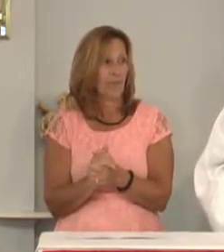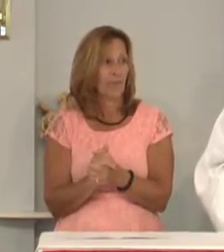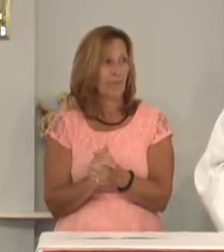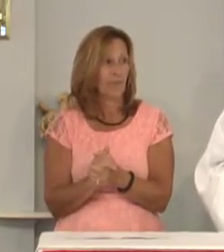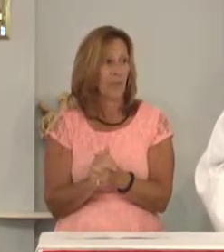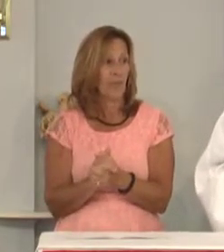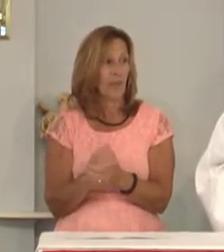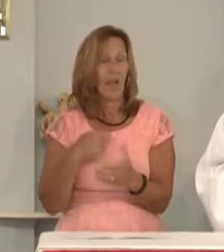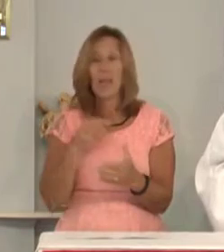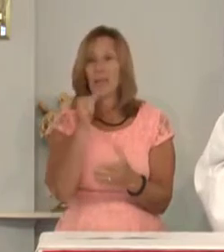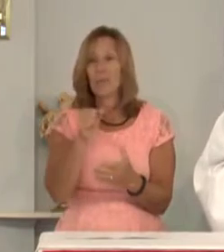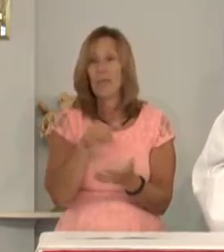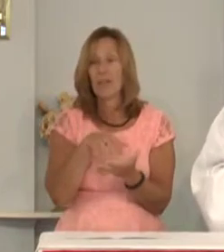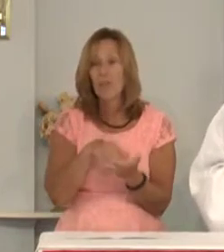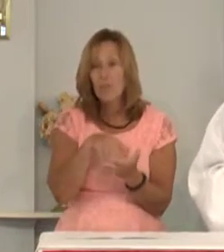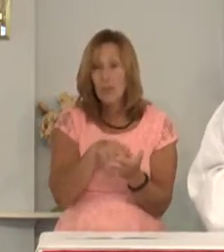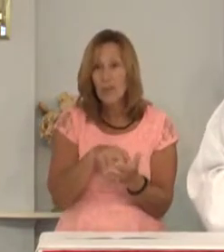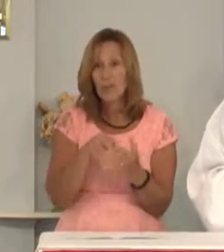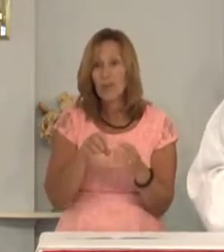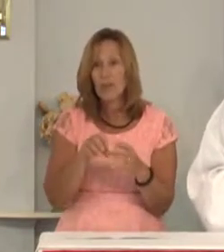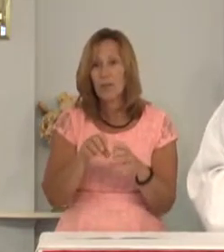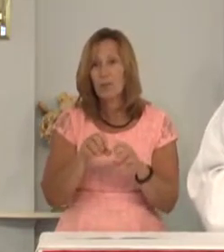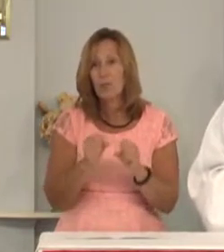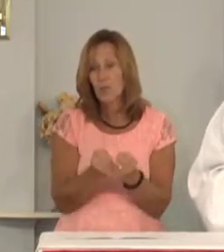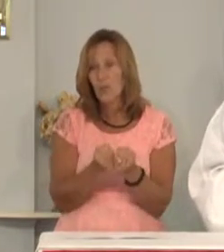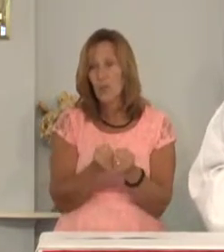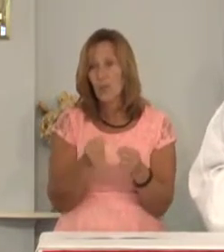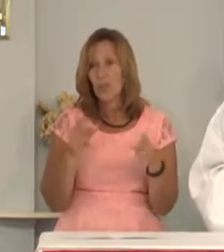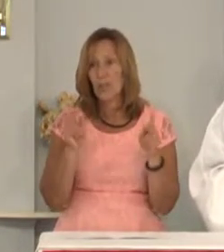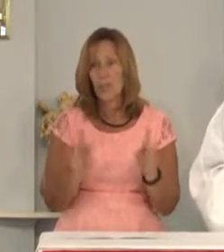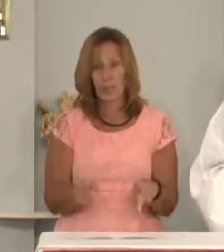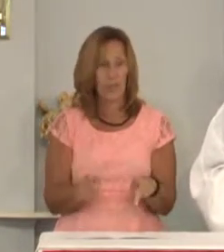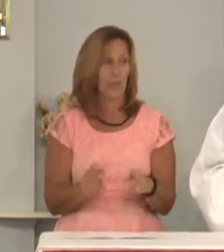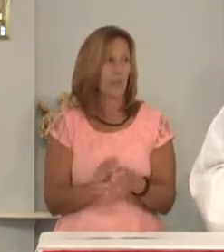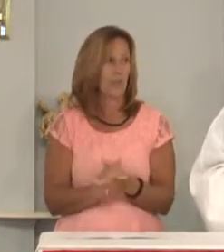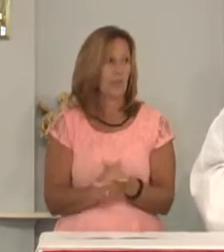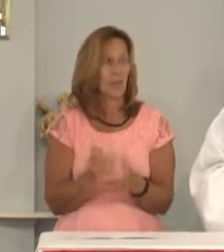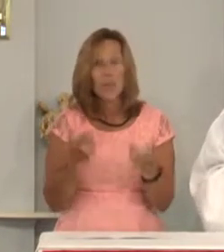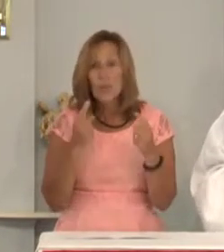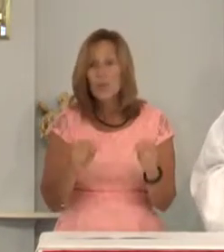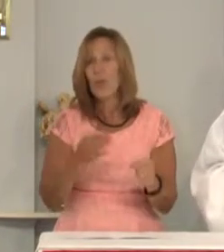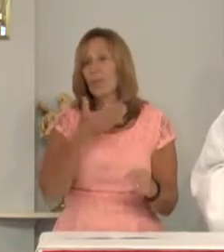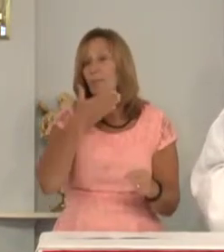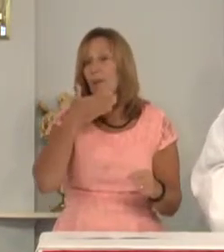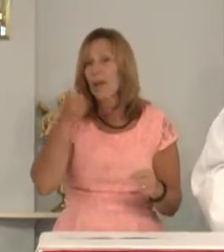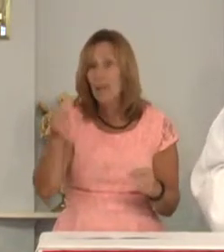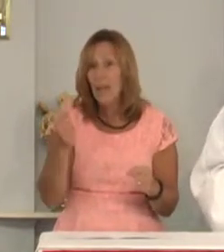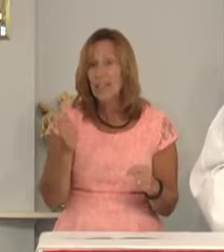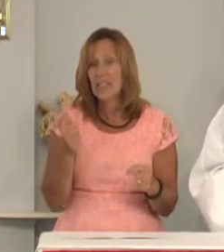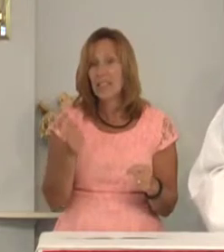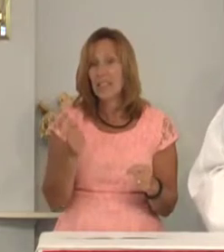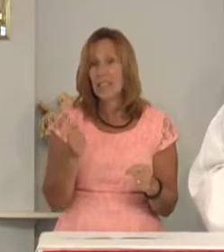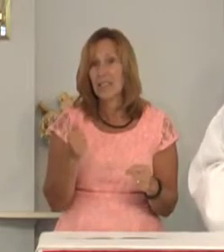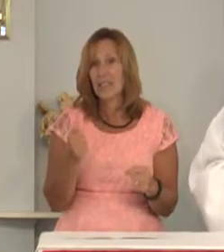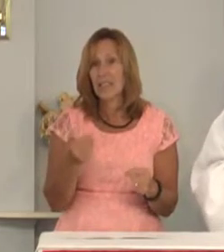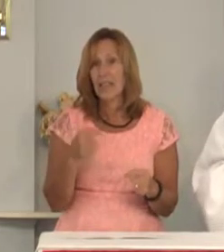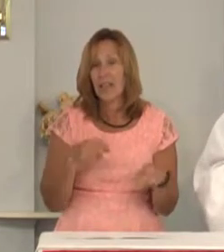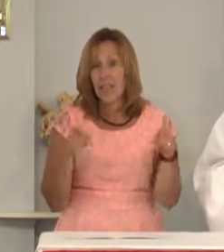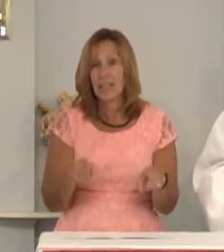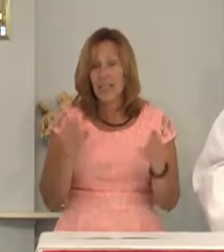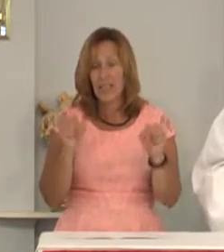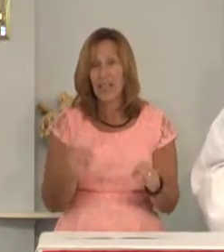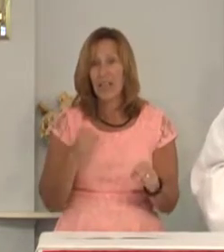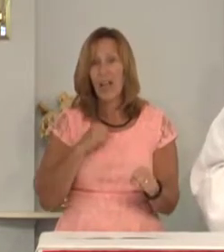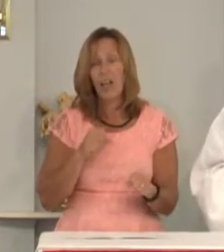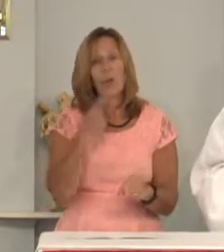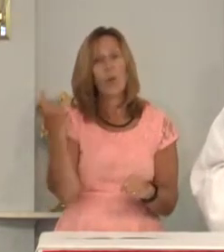I am a frail broken human. Try my best as I might I